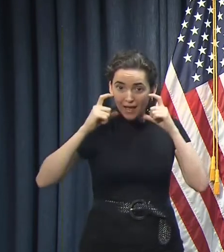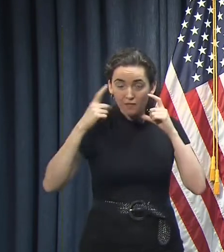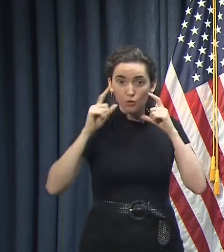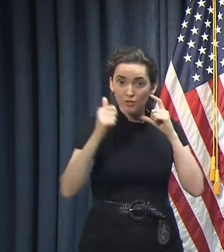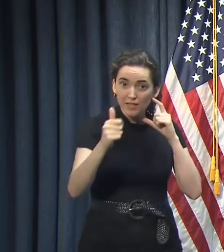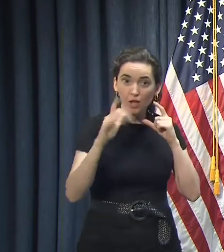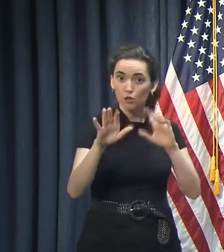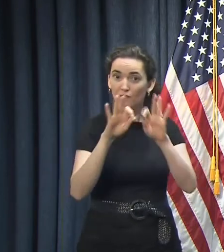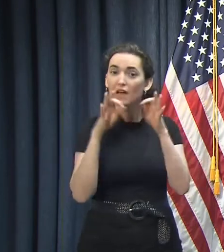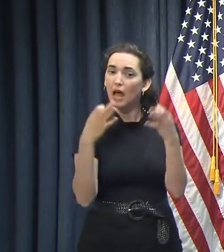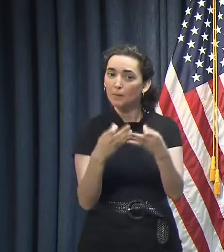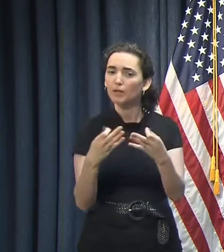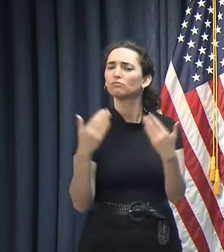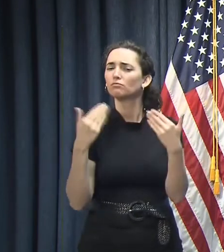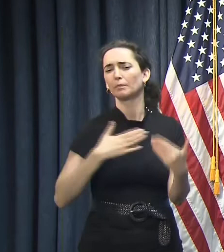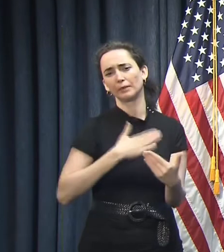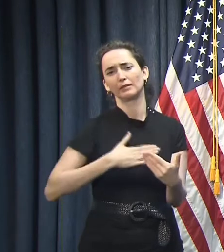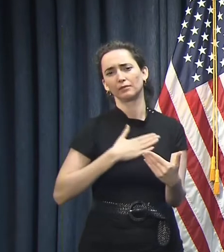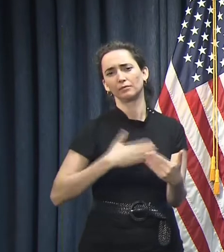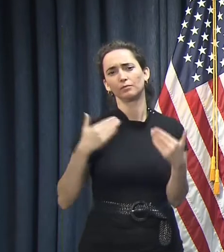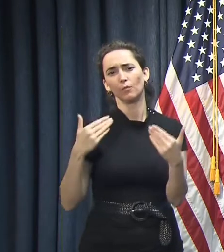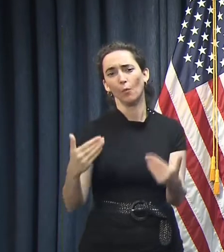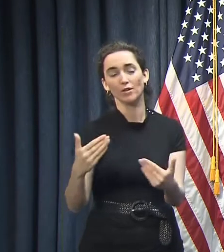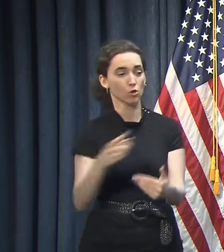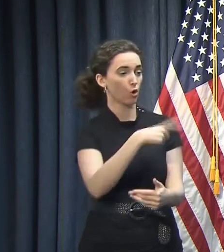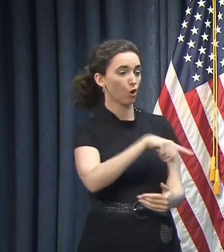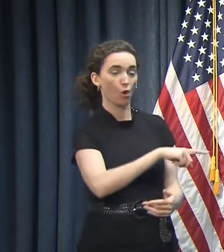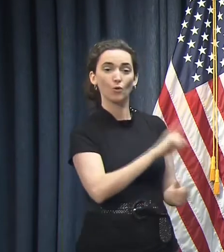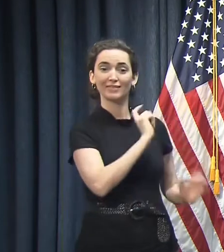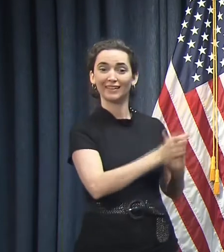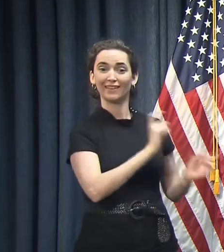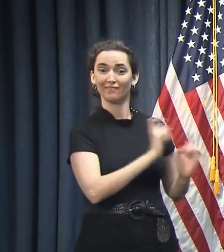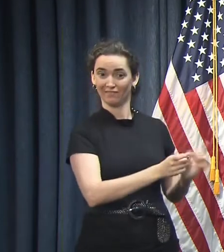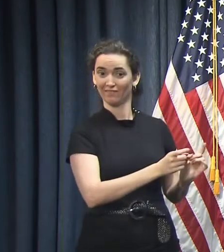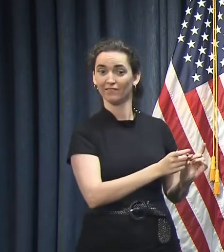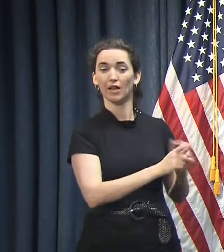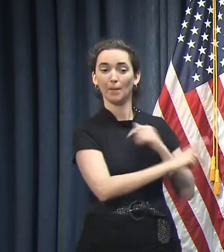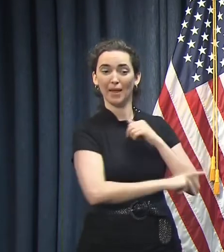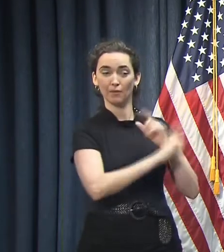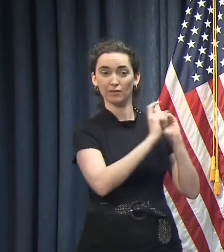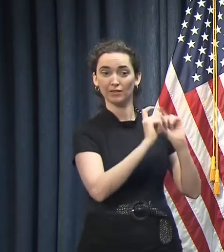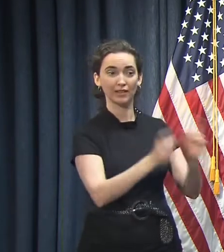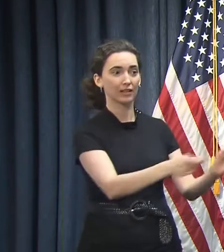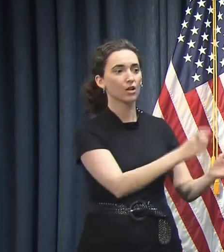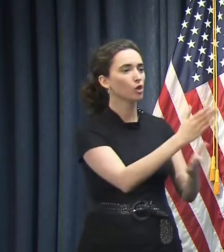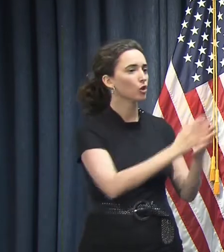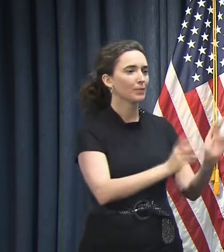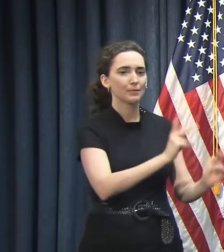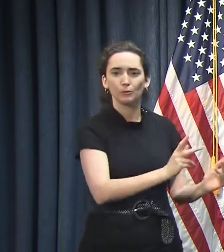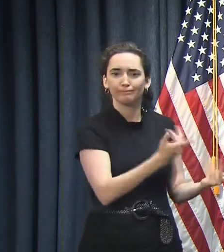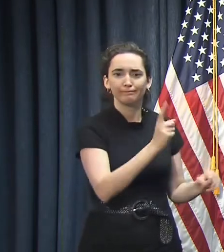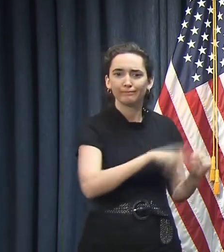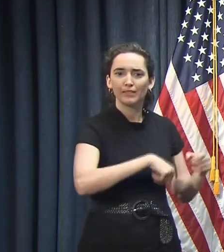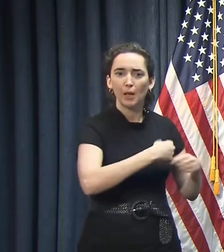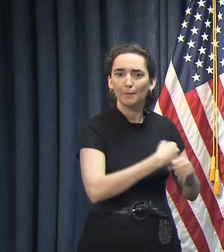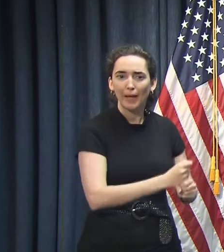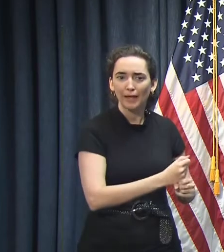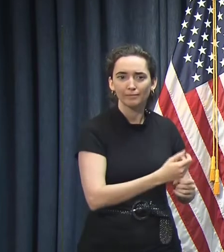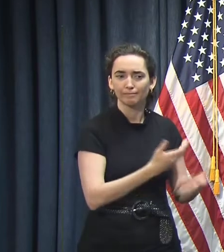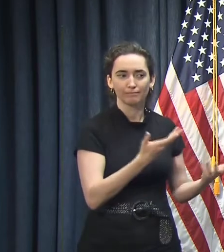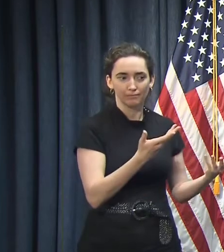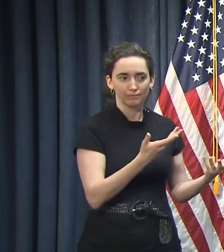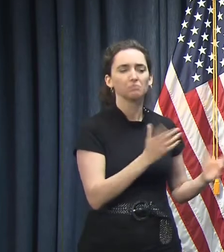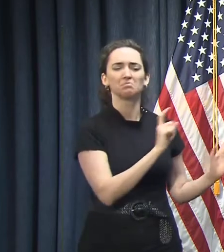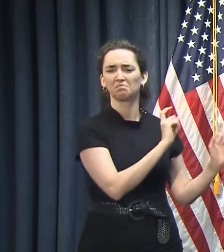your family, I hope that you will do that and leave those masks at the parish level for those who don't have that ability.